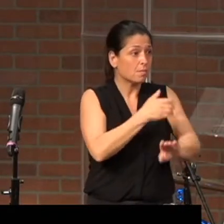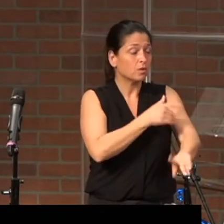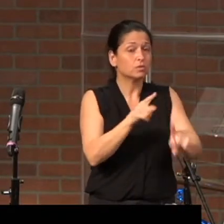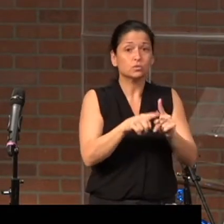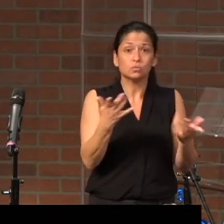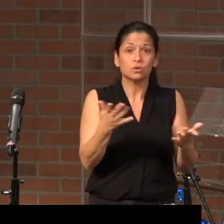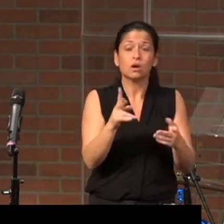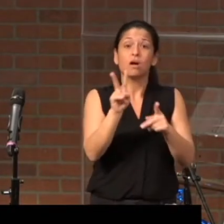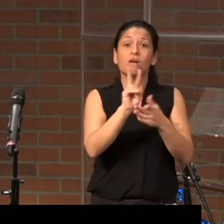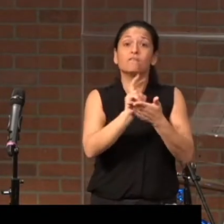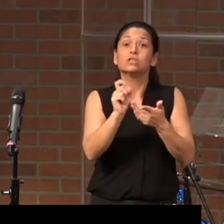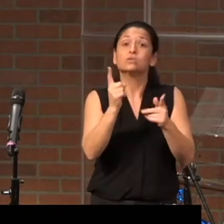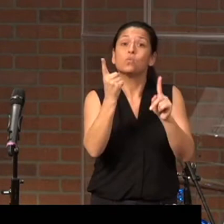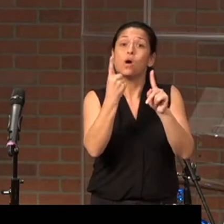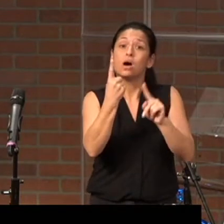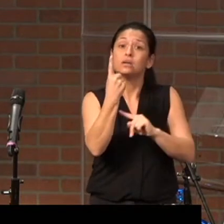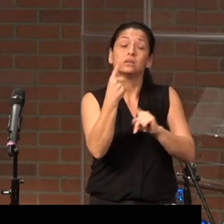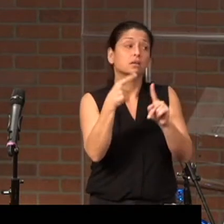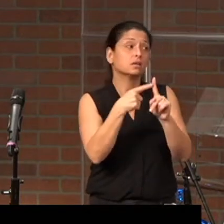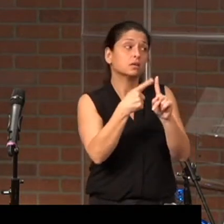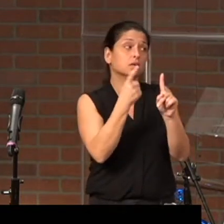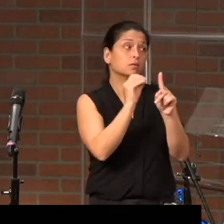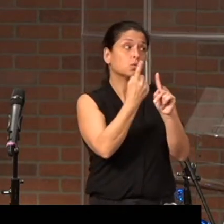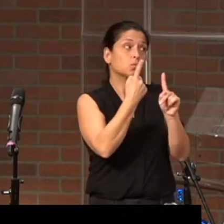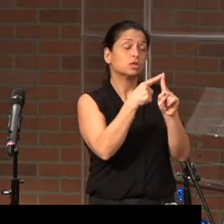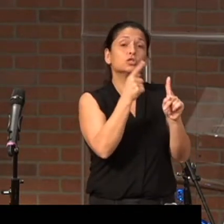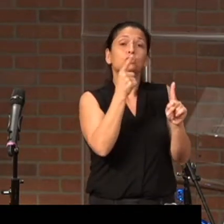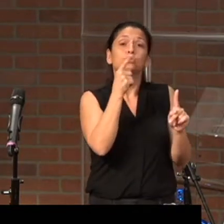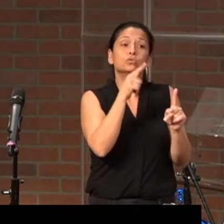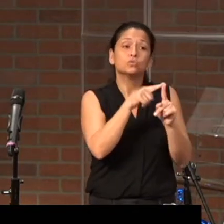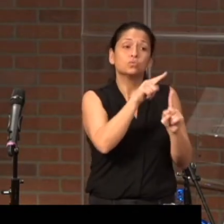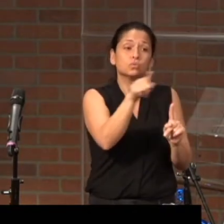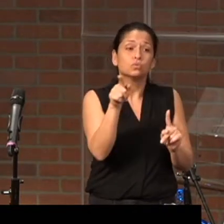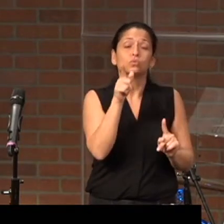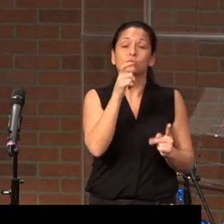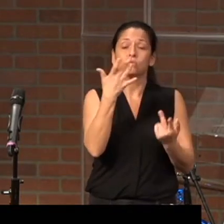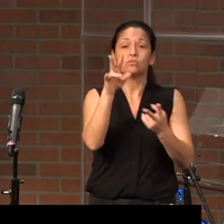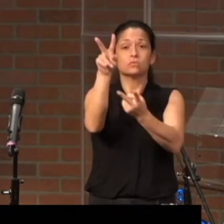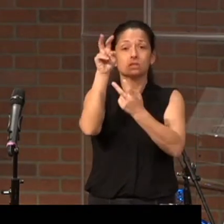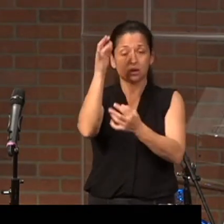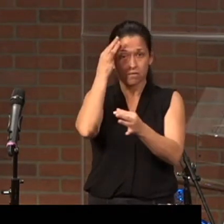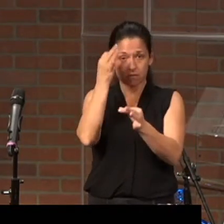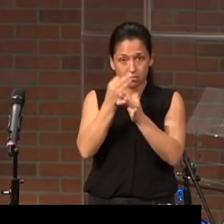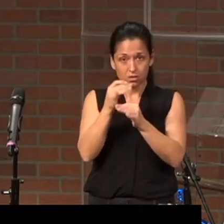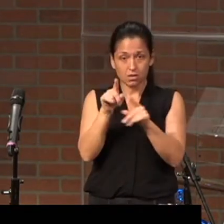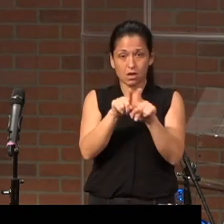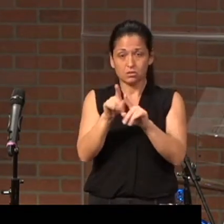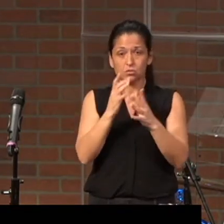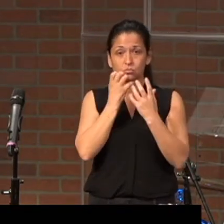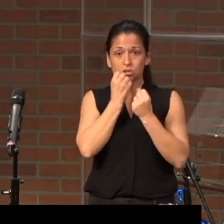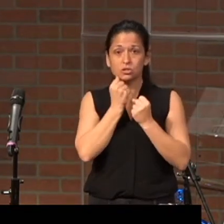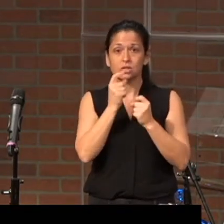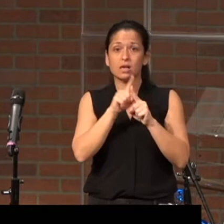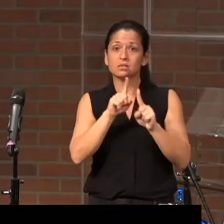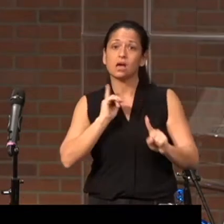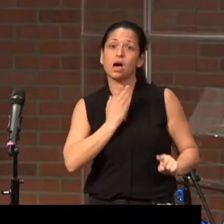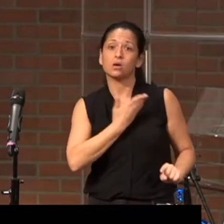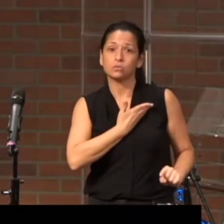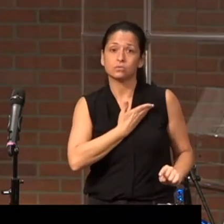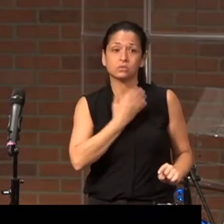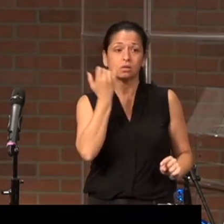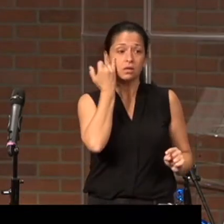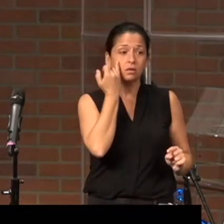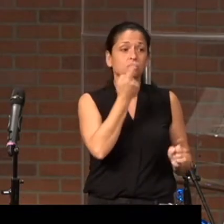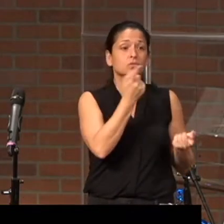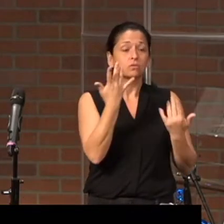In verse 1, to those who have received a faith as precious as ours, and if you've